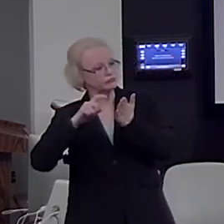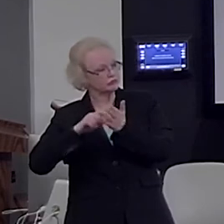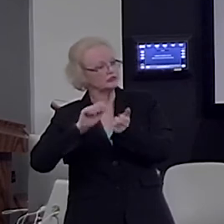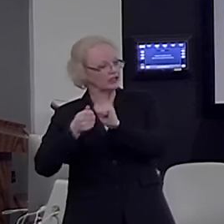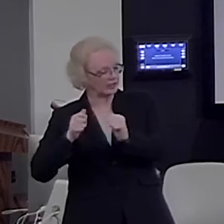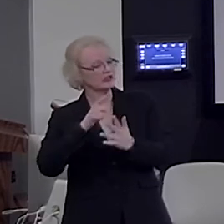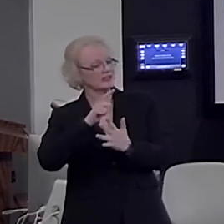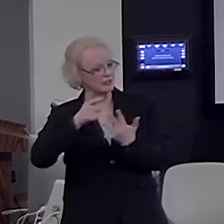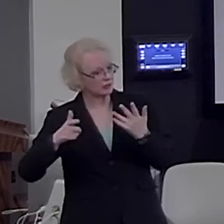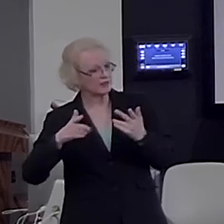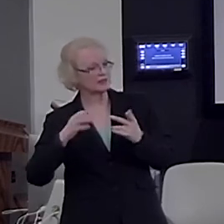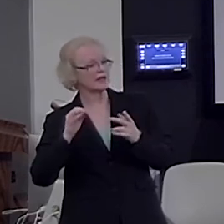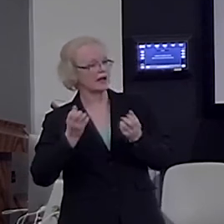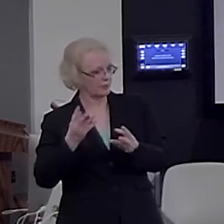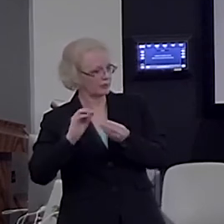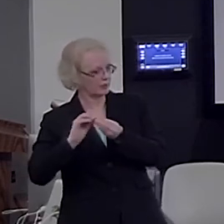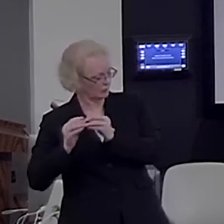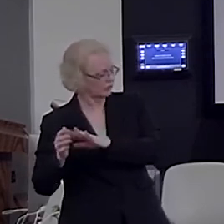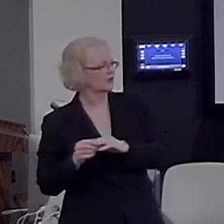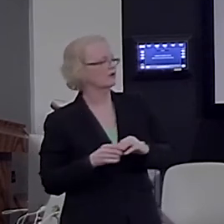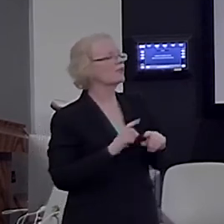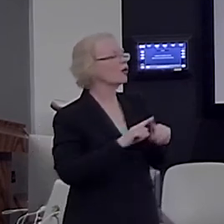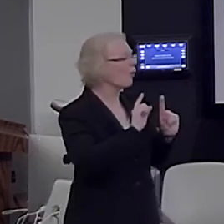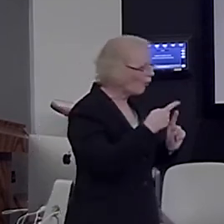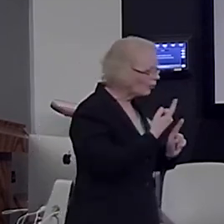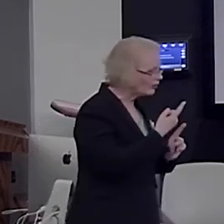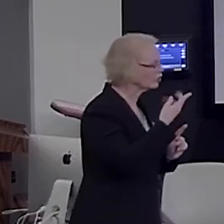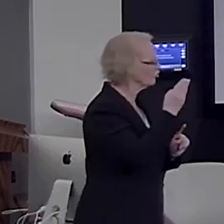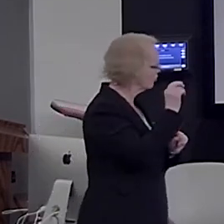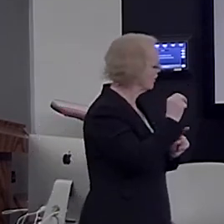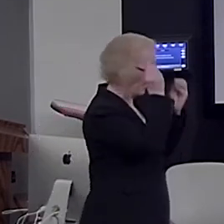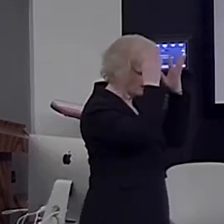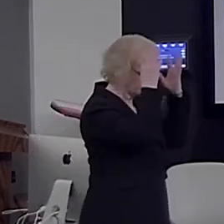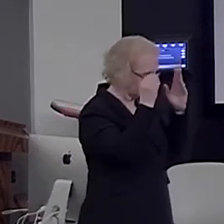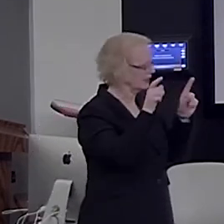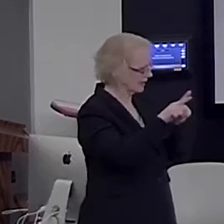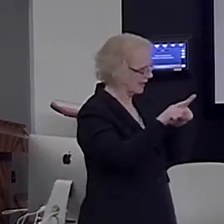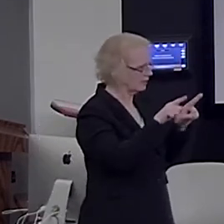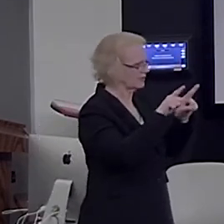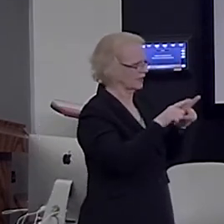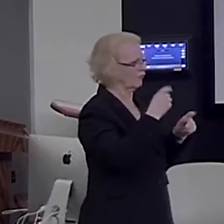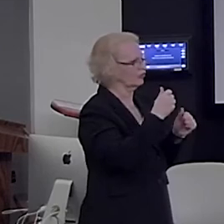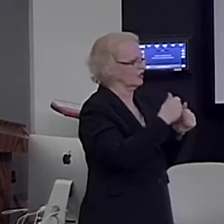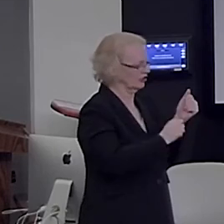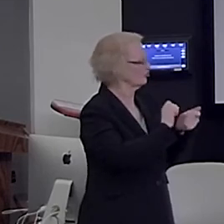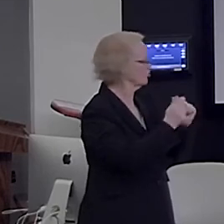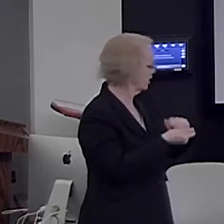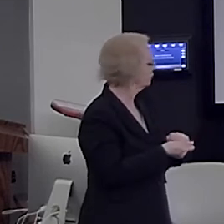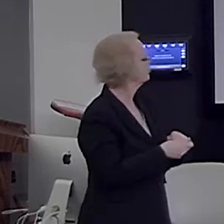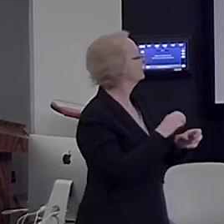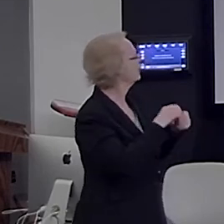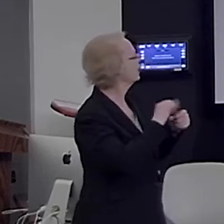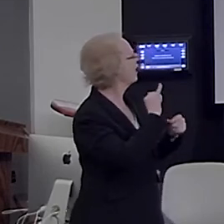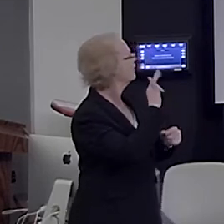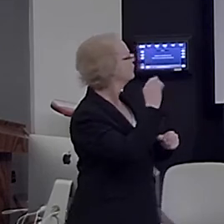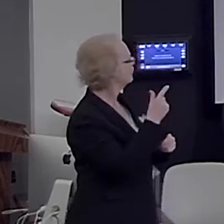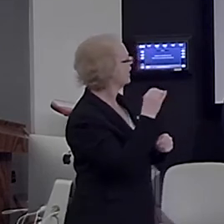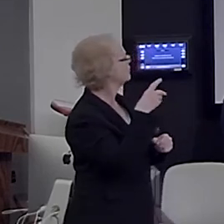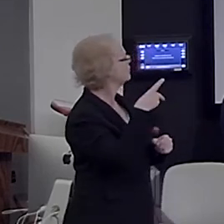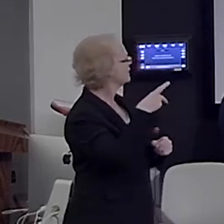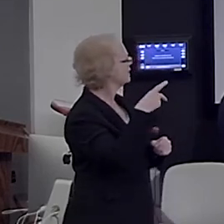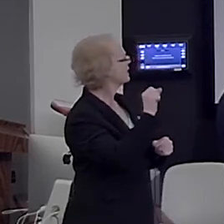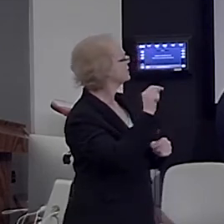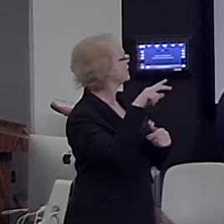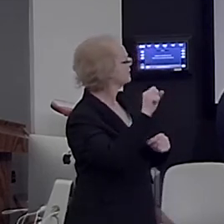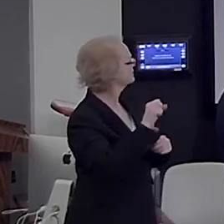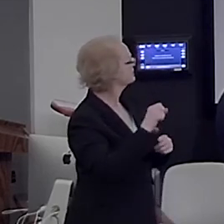seem to process cortical circuitry in the IFG and PSTS capable of integrating this information to form nested